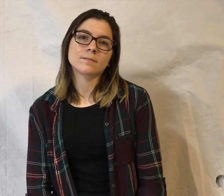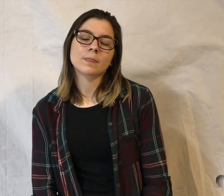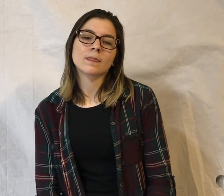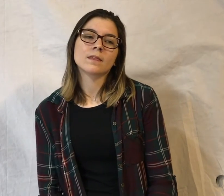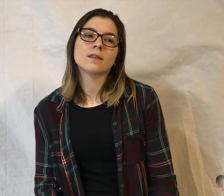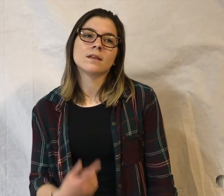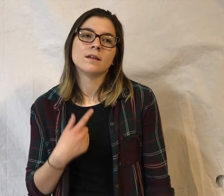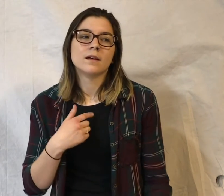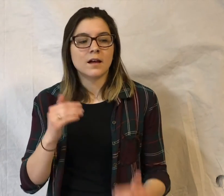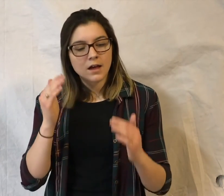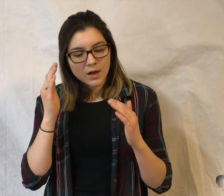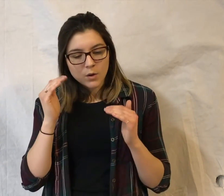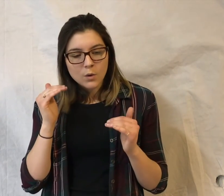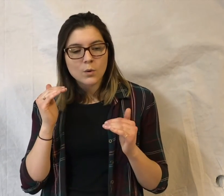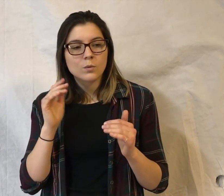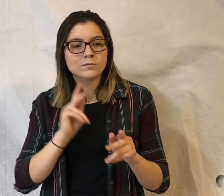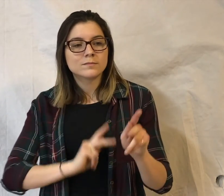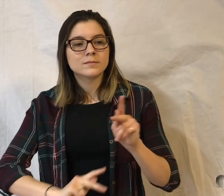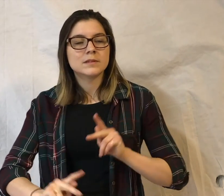So I hope that people think that it's really cool.